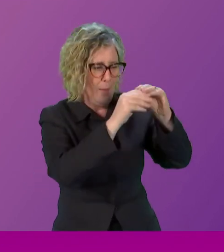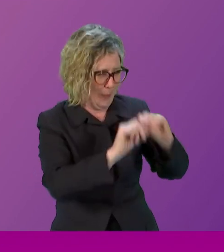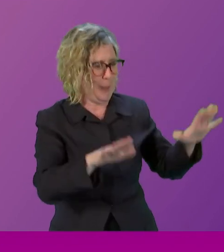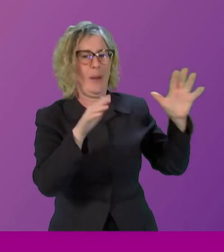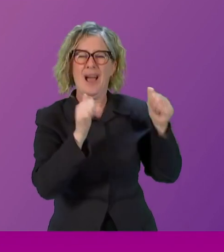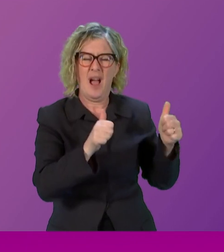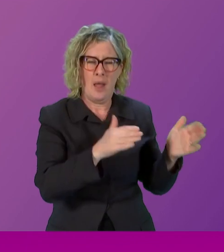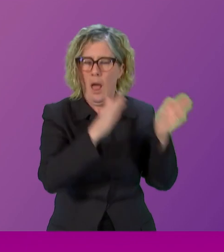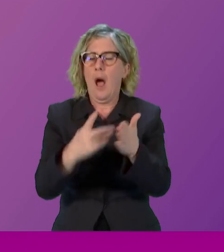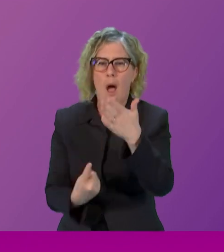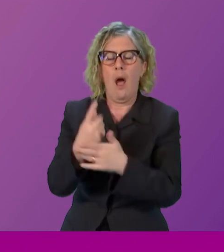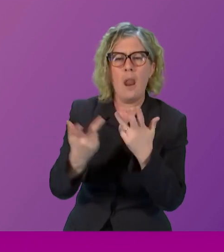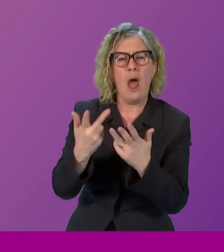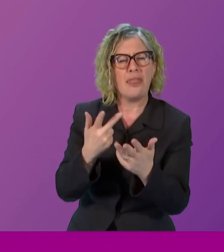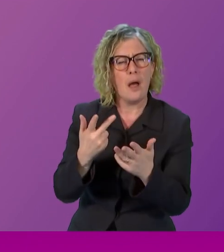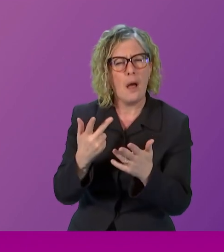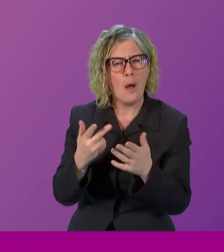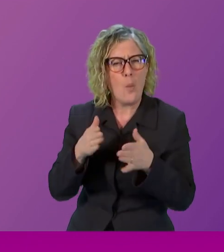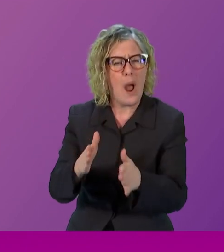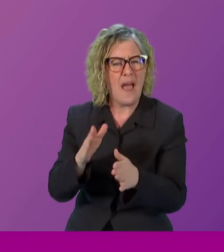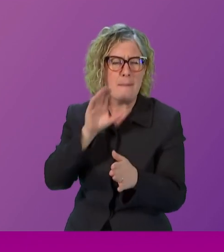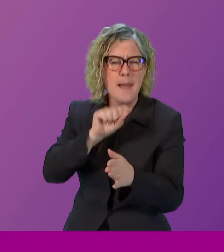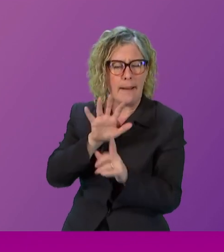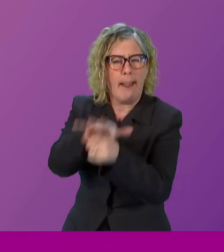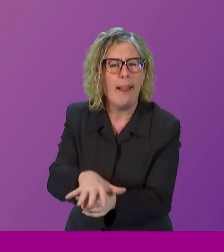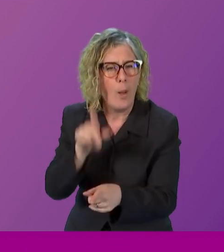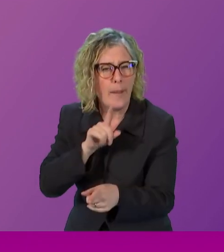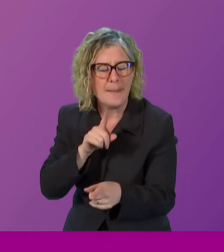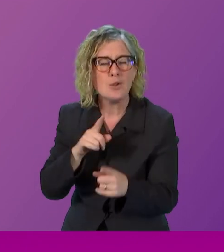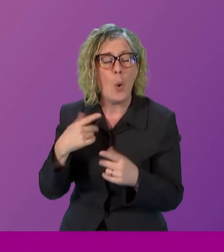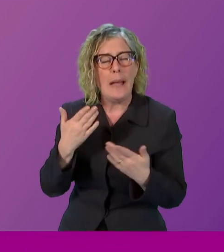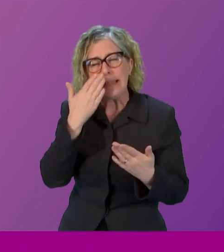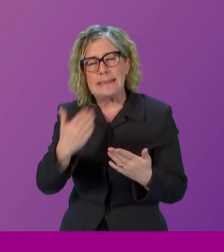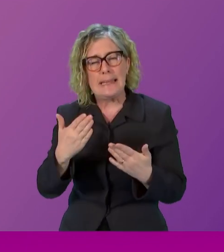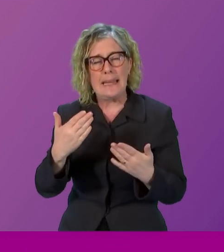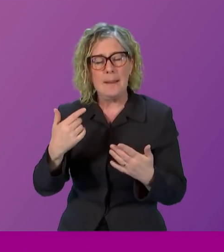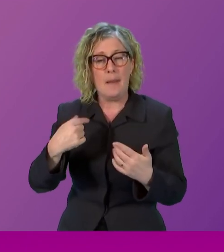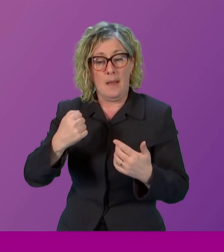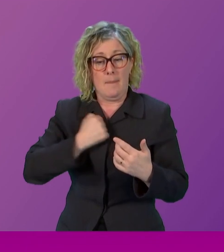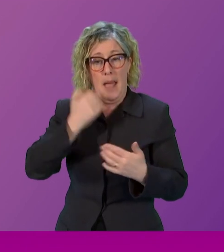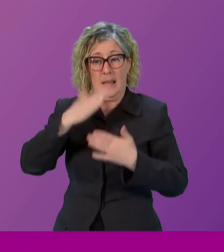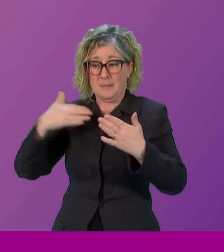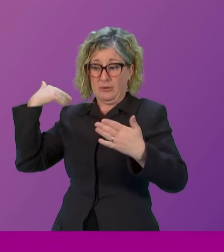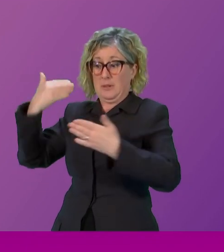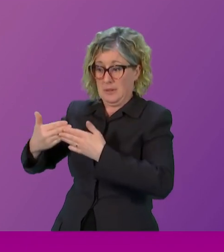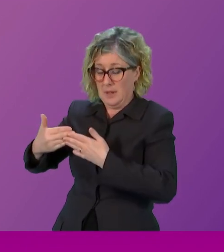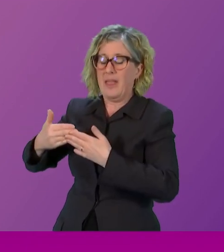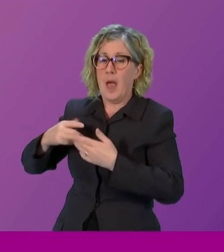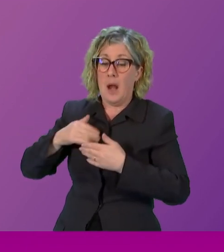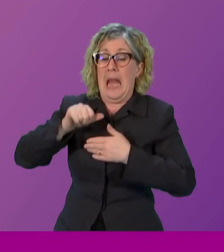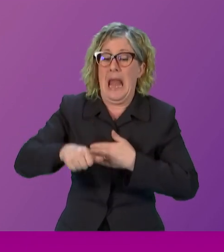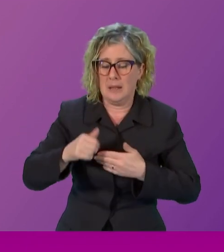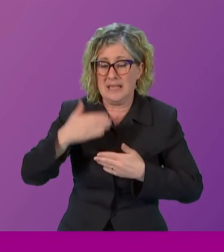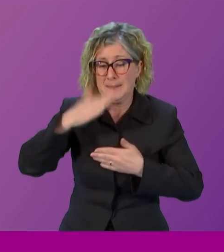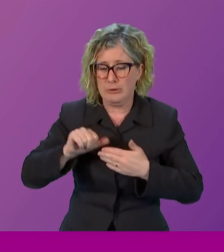a new wave of it. So I think we need to make sure this bill goes through. But I hope also alongside